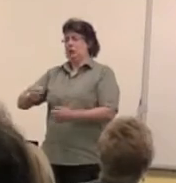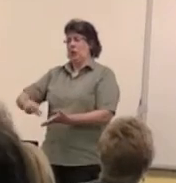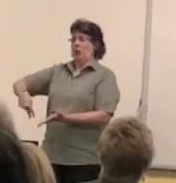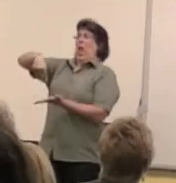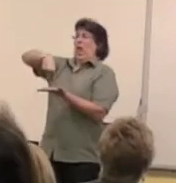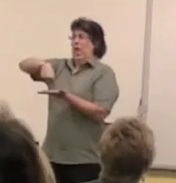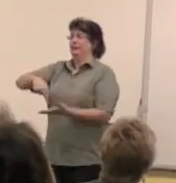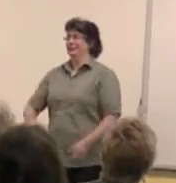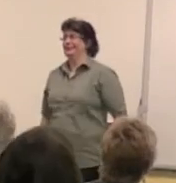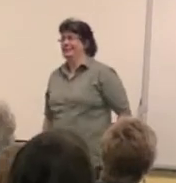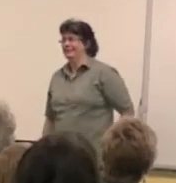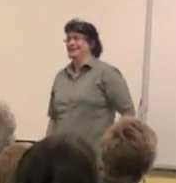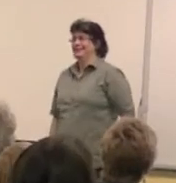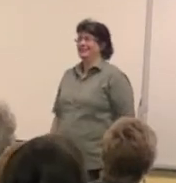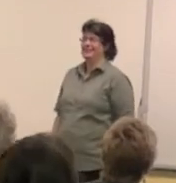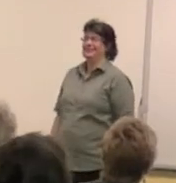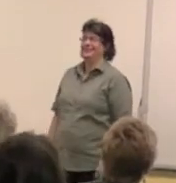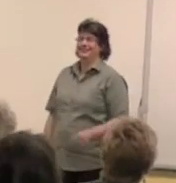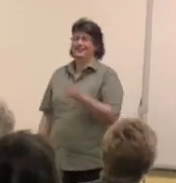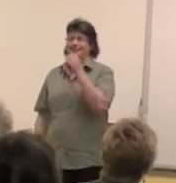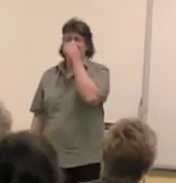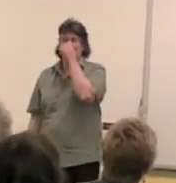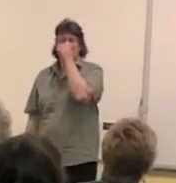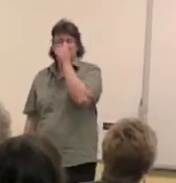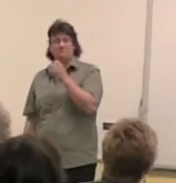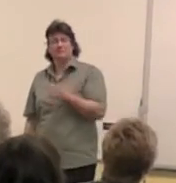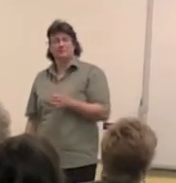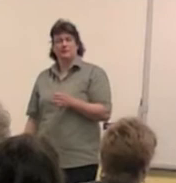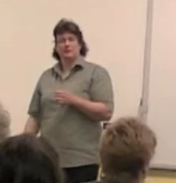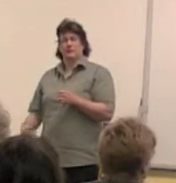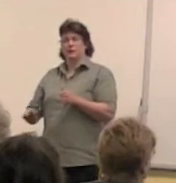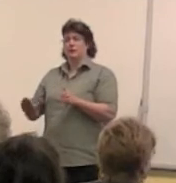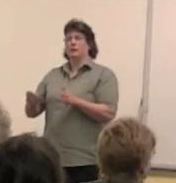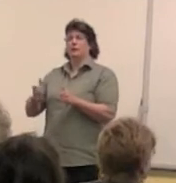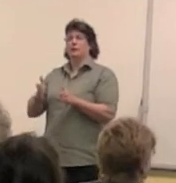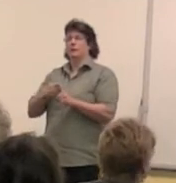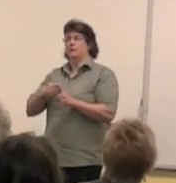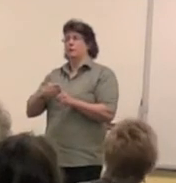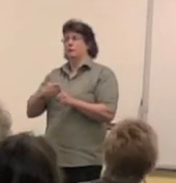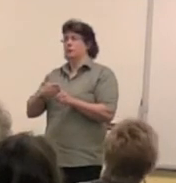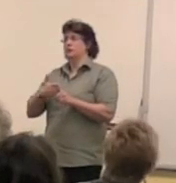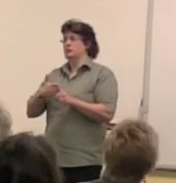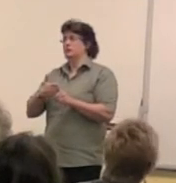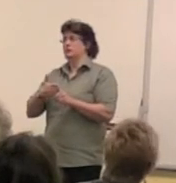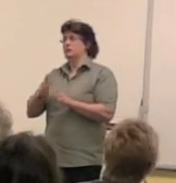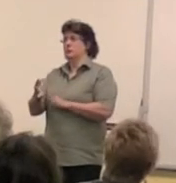So, we're going to start with the first of the questions, and we've got a bit